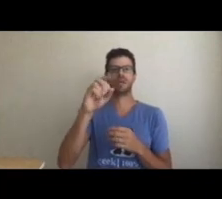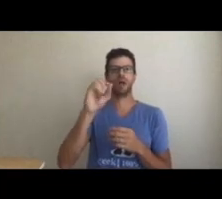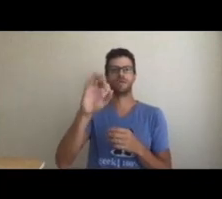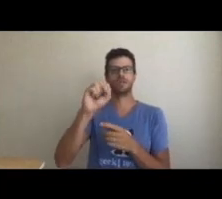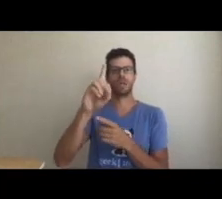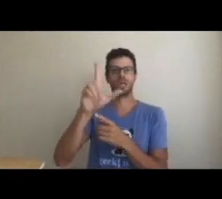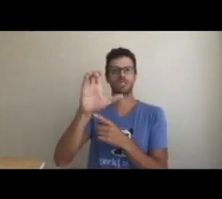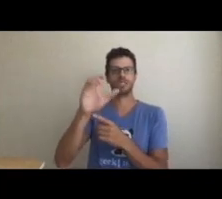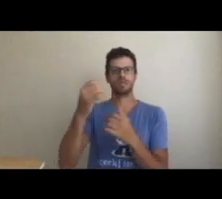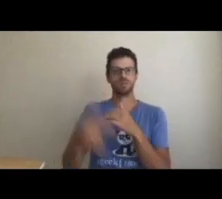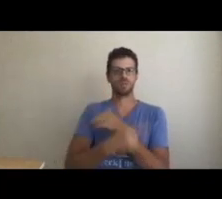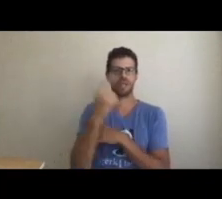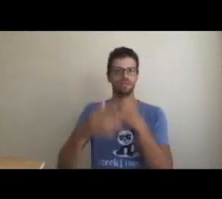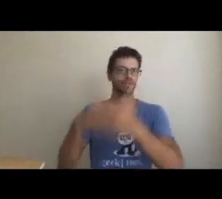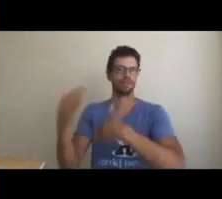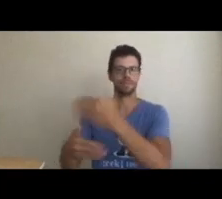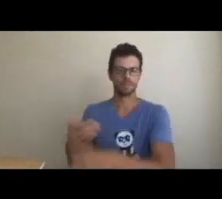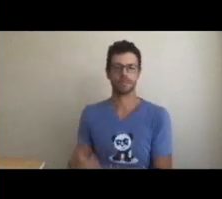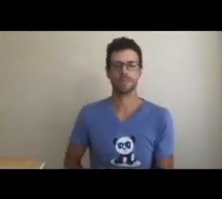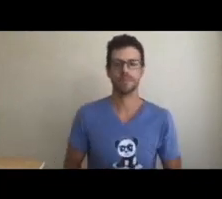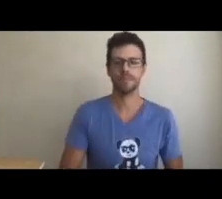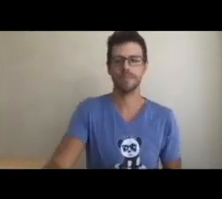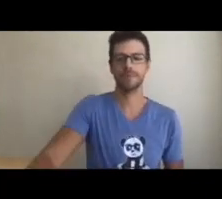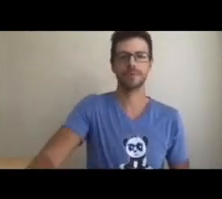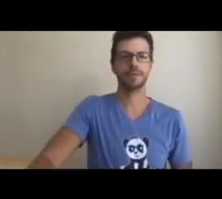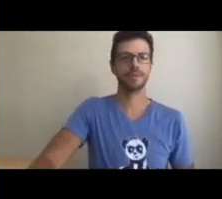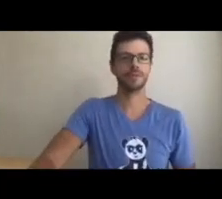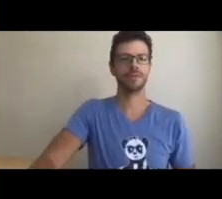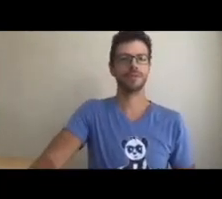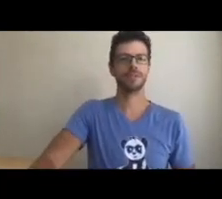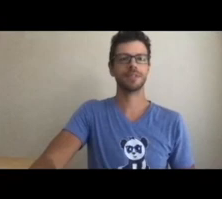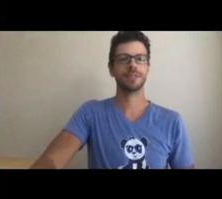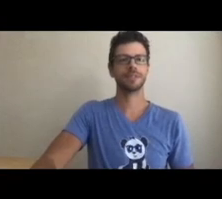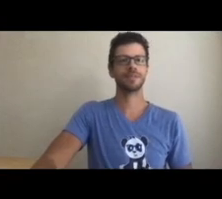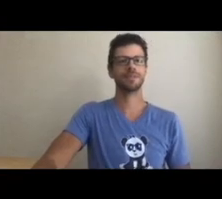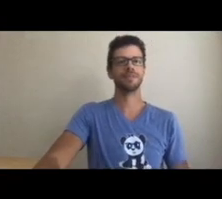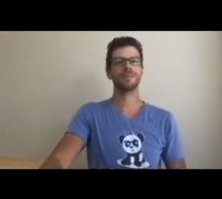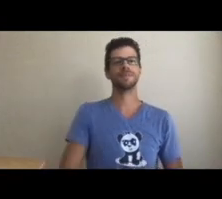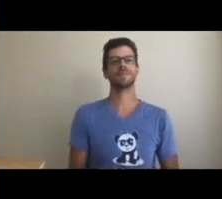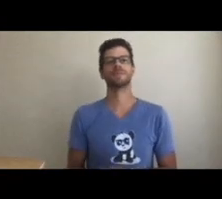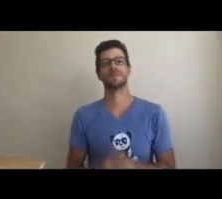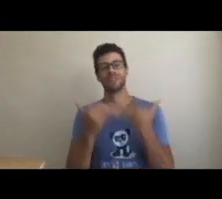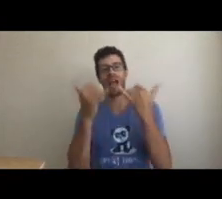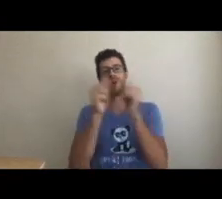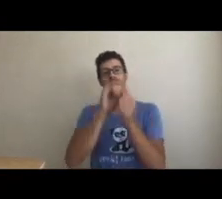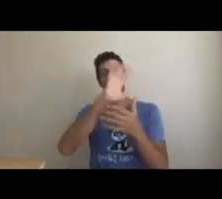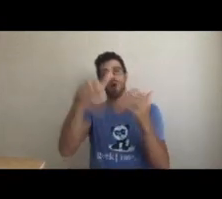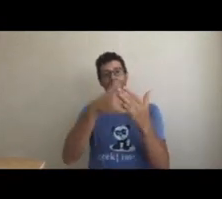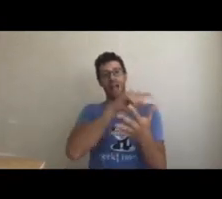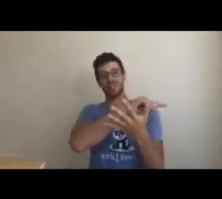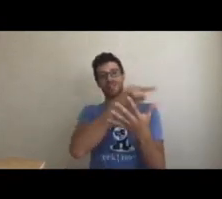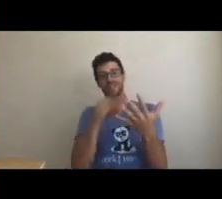company, benefit the individuals, it will benefit everyone. Agile is one of the hottest trends in SDLC nowadays.